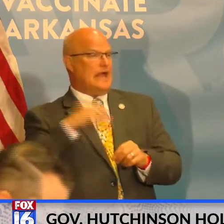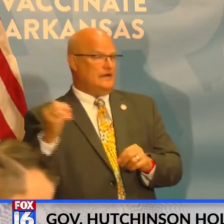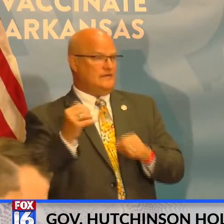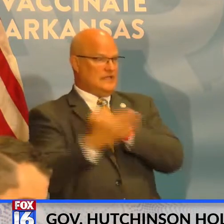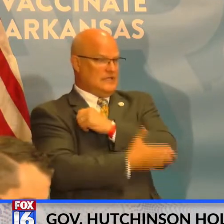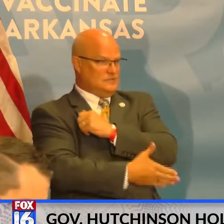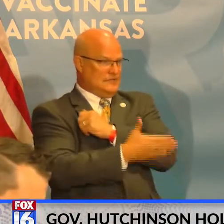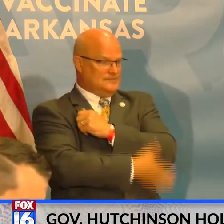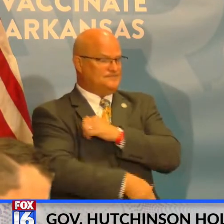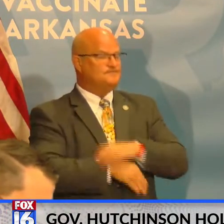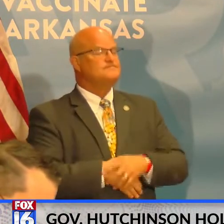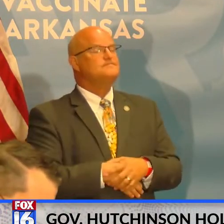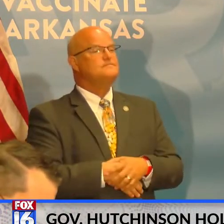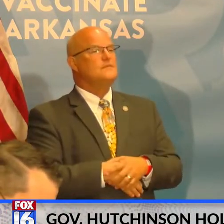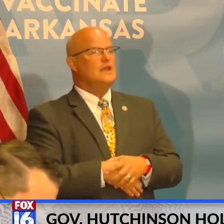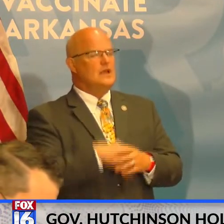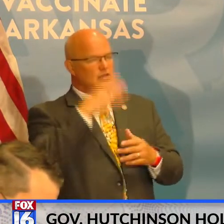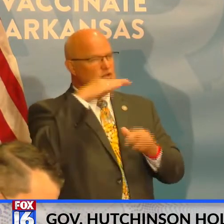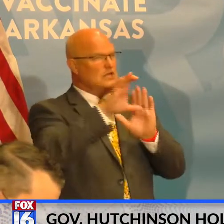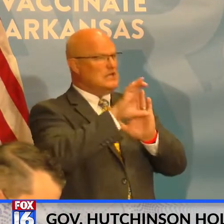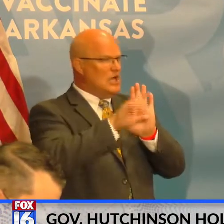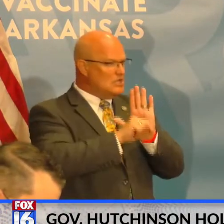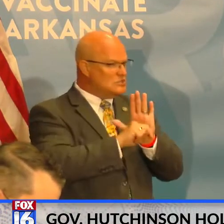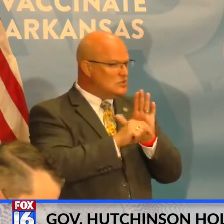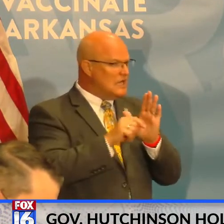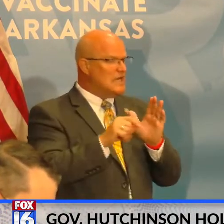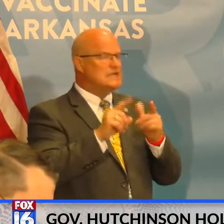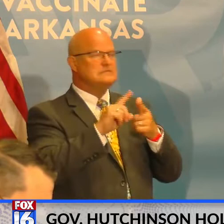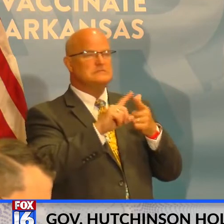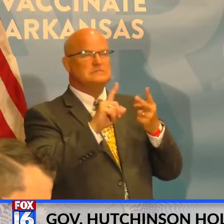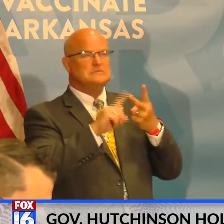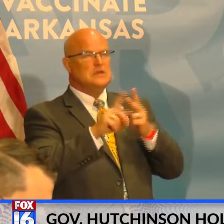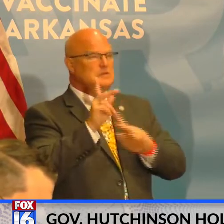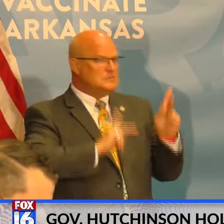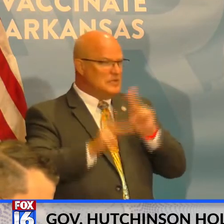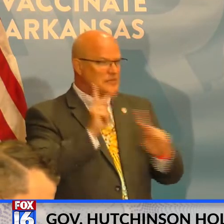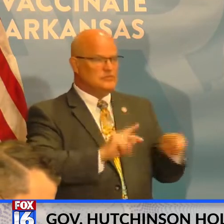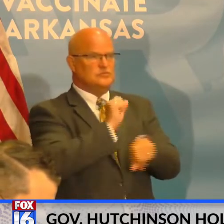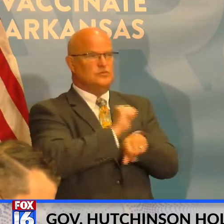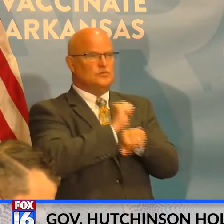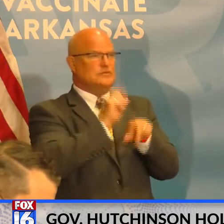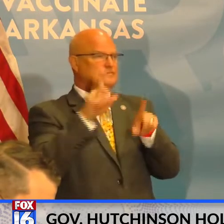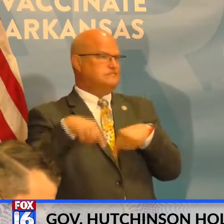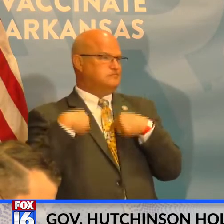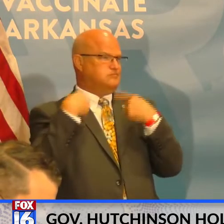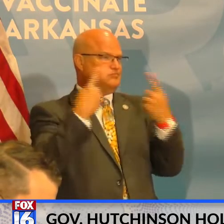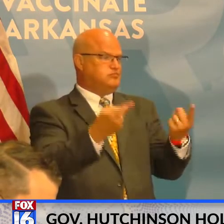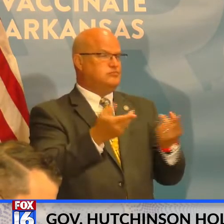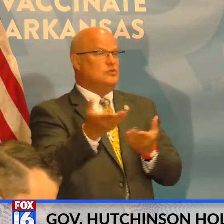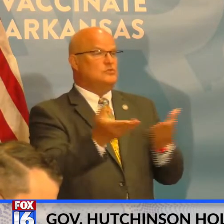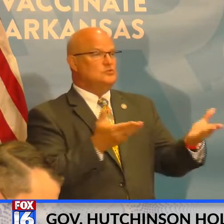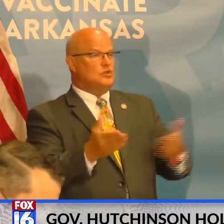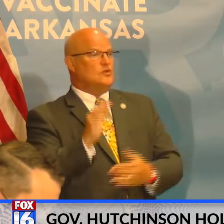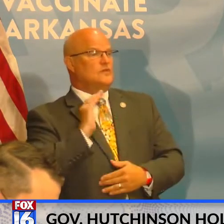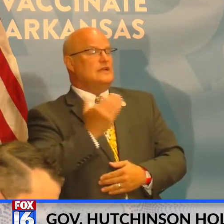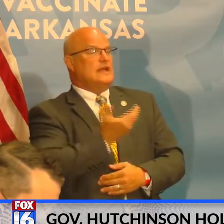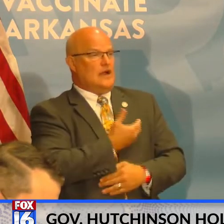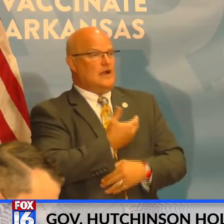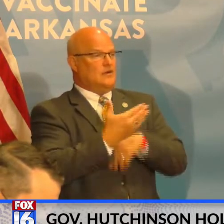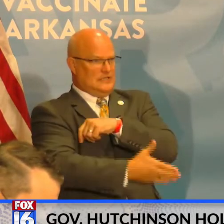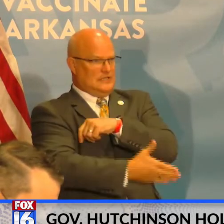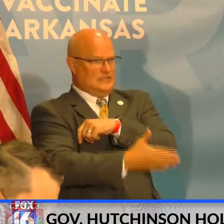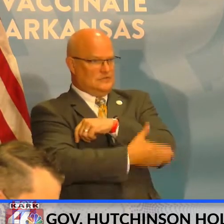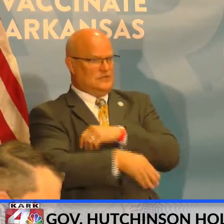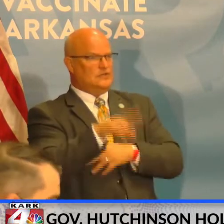there, contractors, all the personnel that has worked there in service of our country. The second